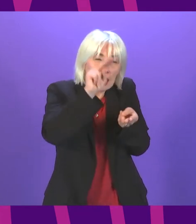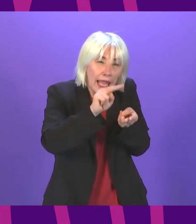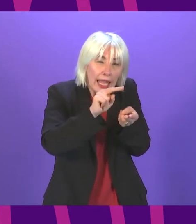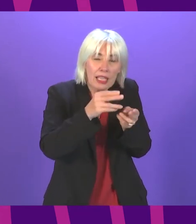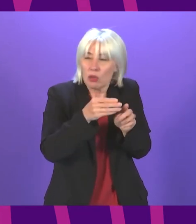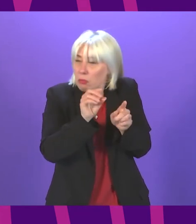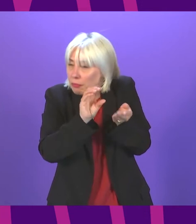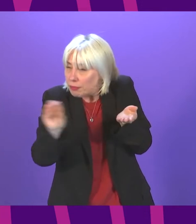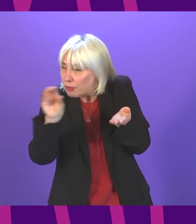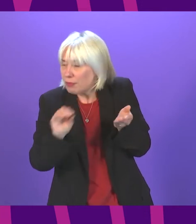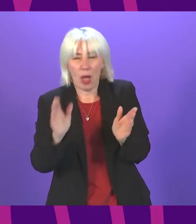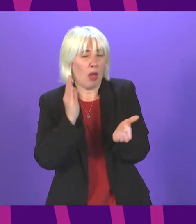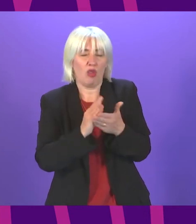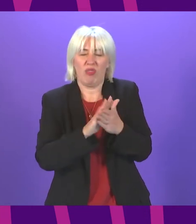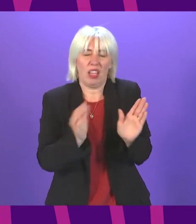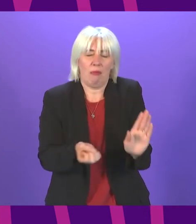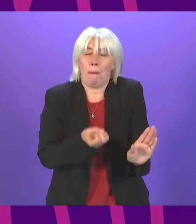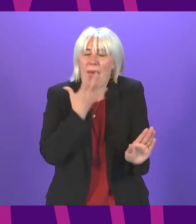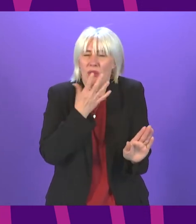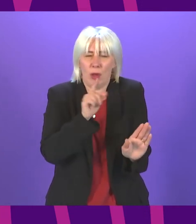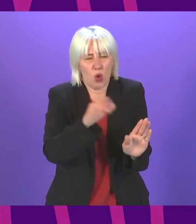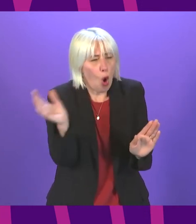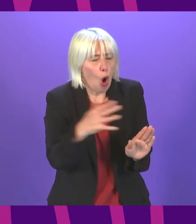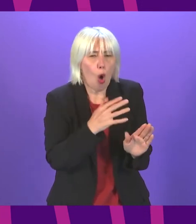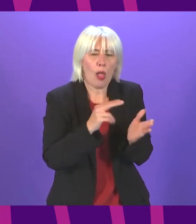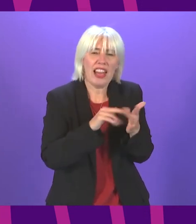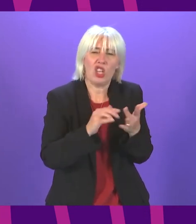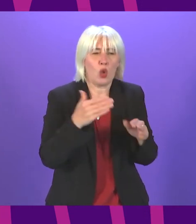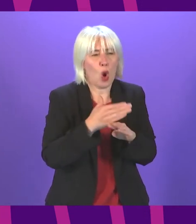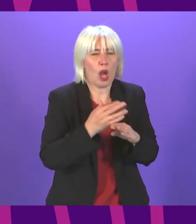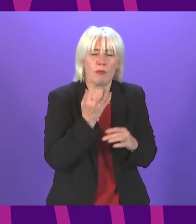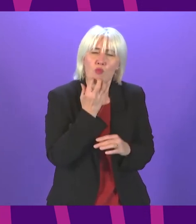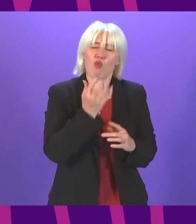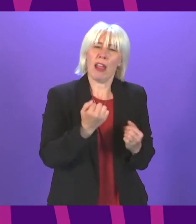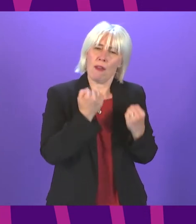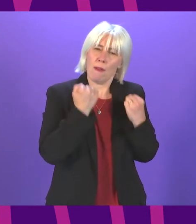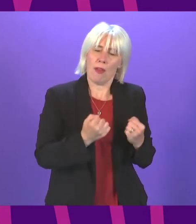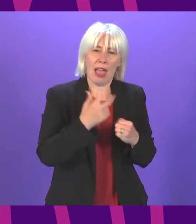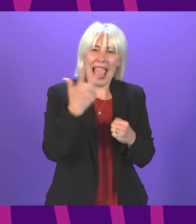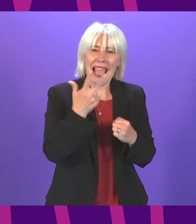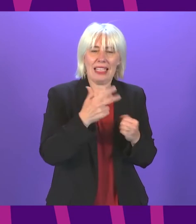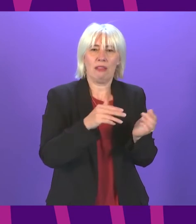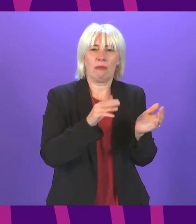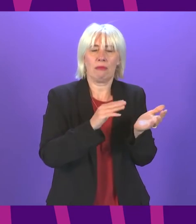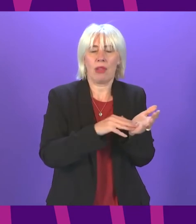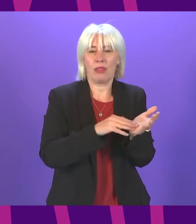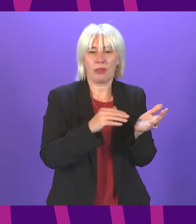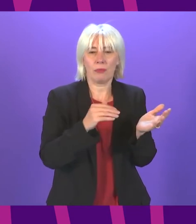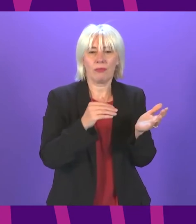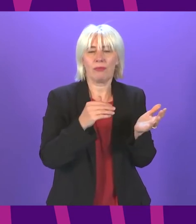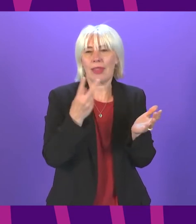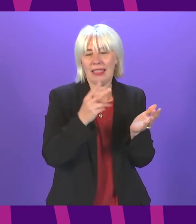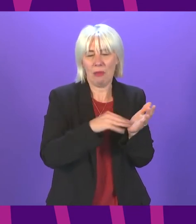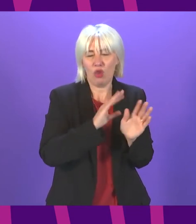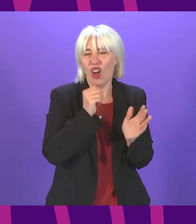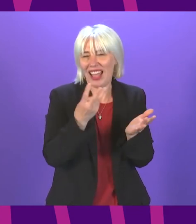would be a slap in the face to our brave health service workers who have done incredible work over the last 18 years. 18